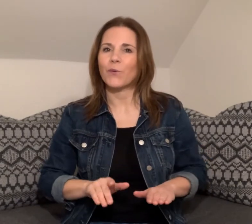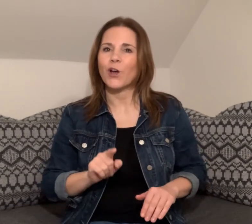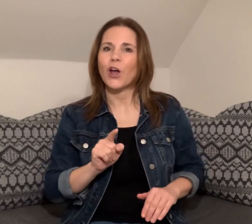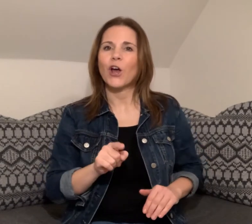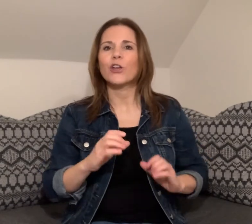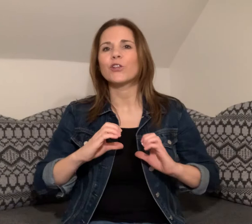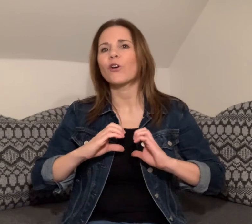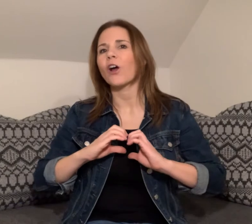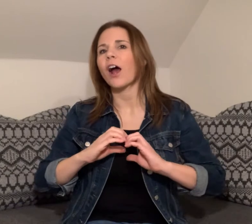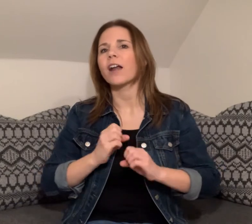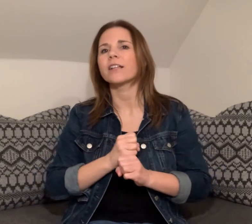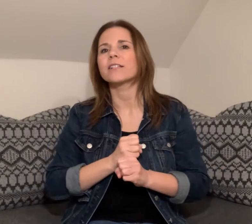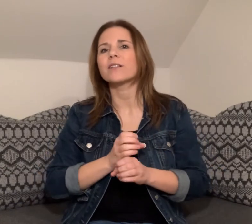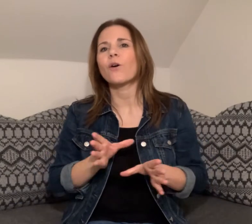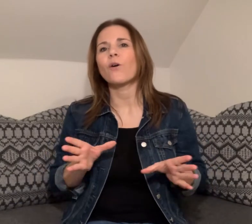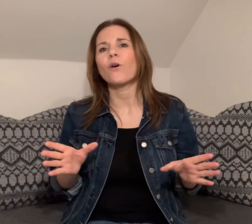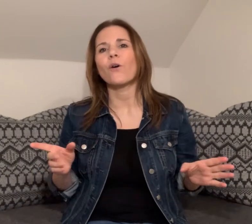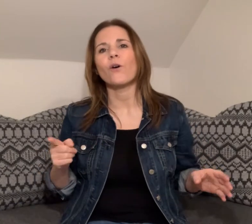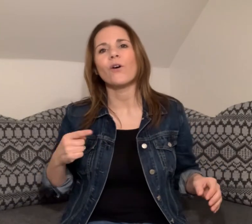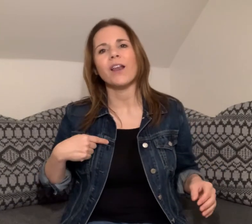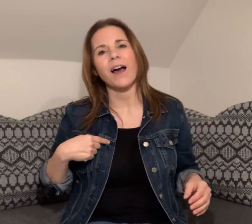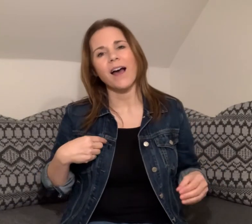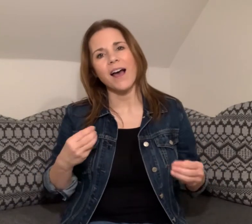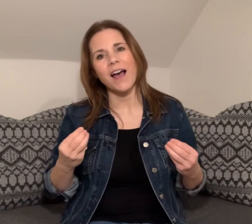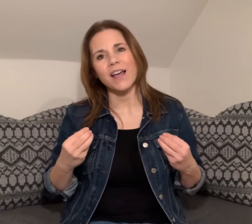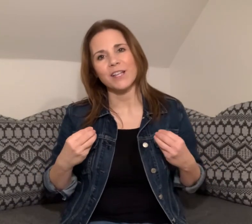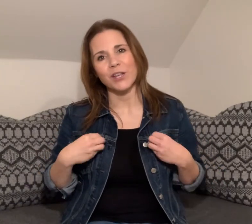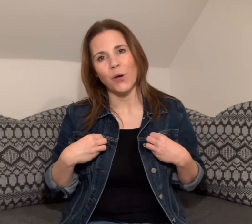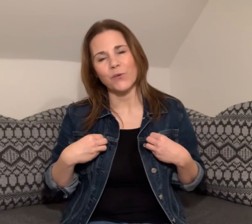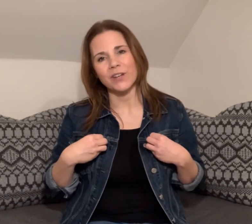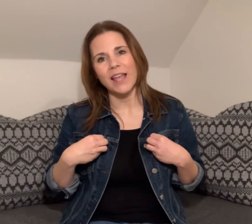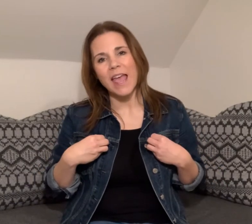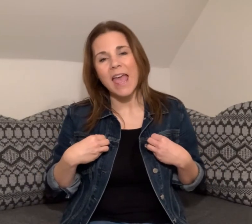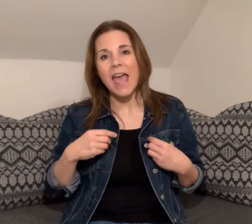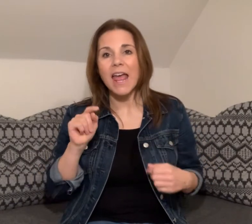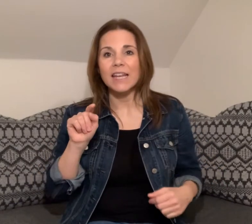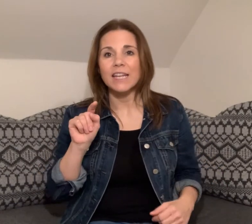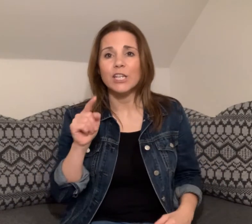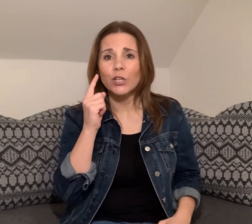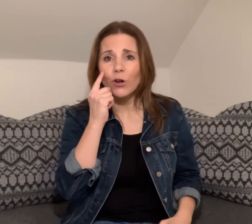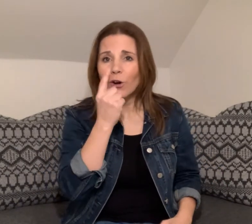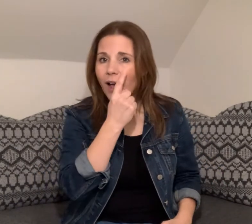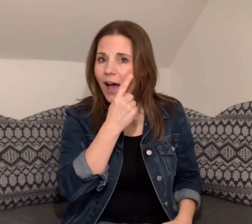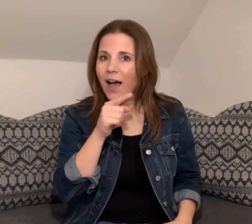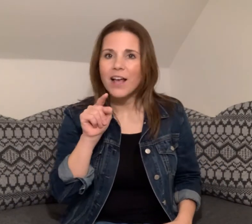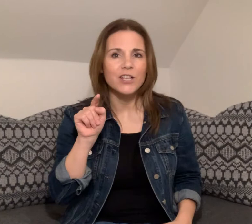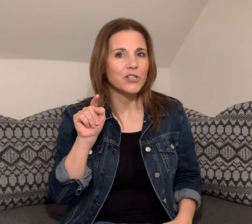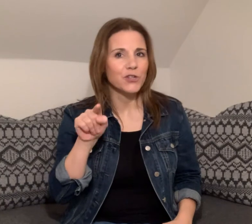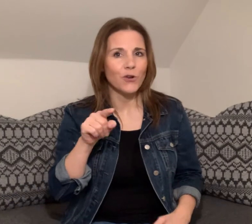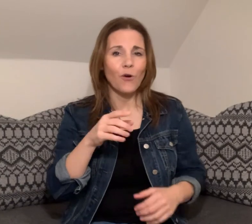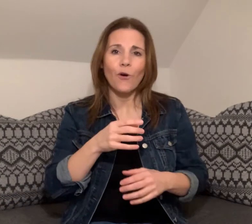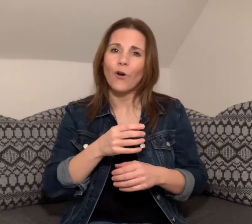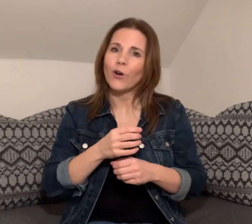Your heart is all I own And in your eyes, you're